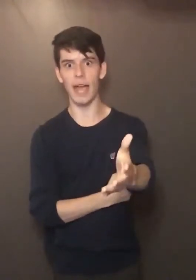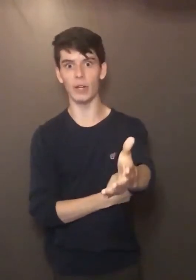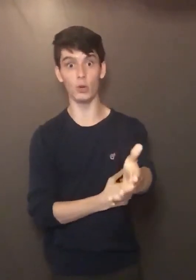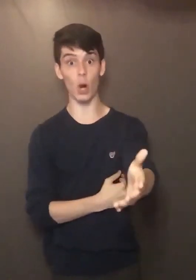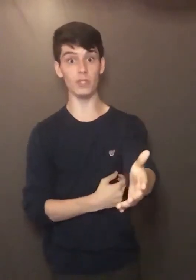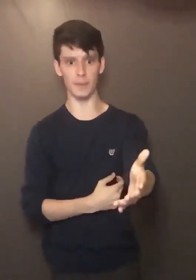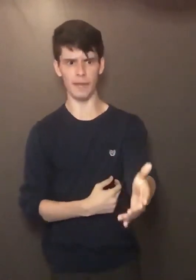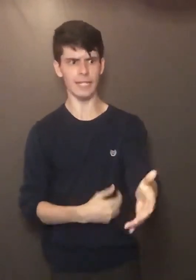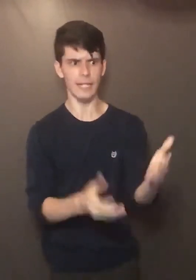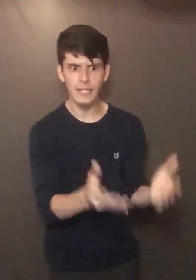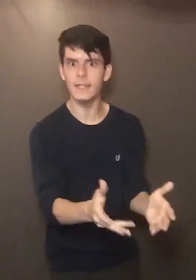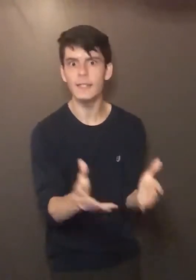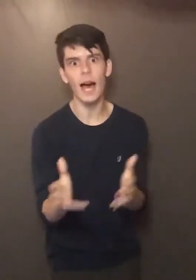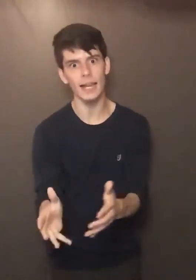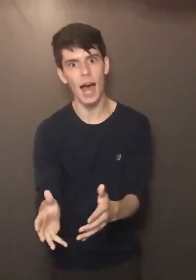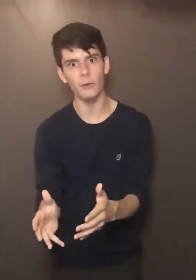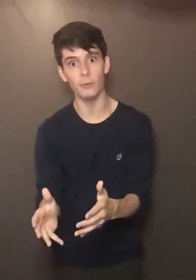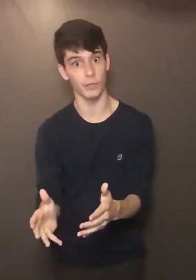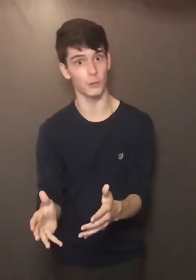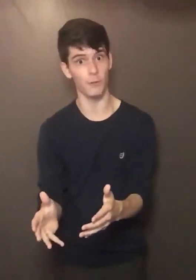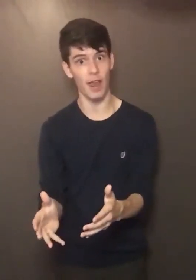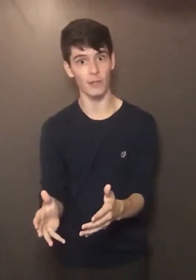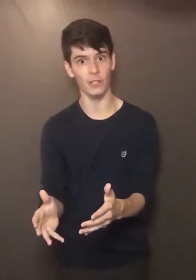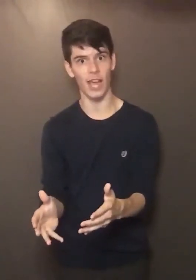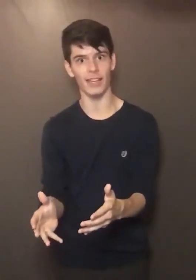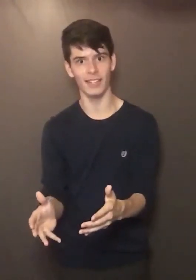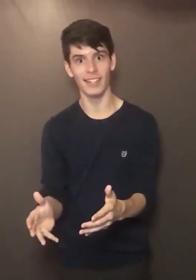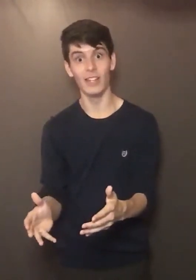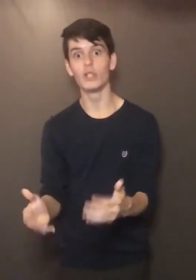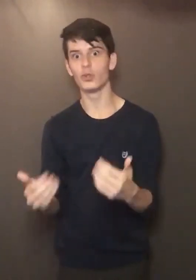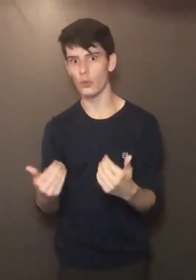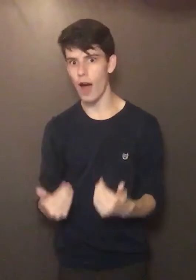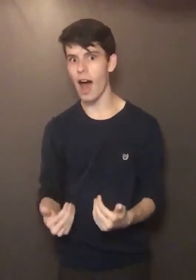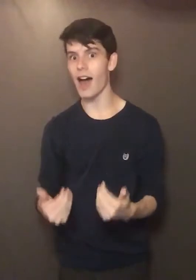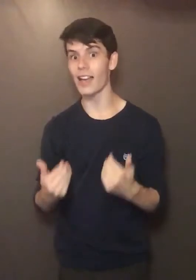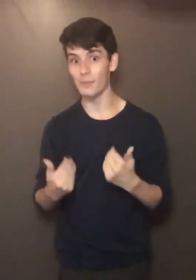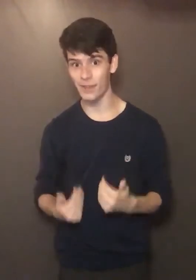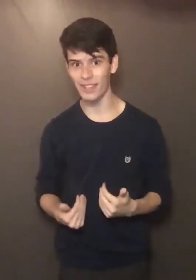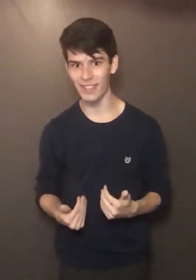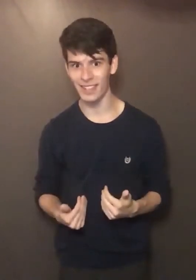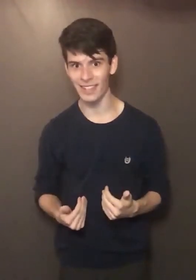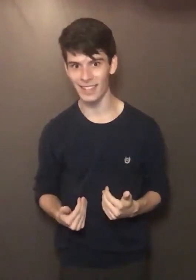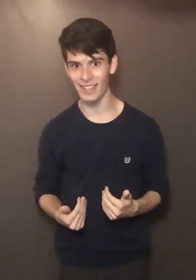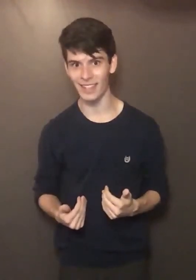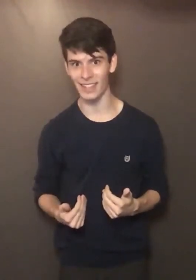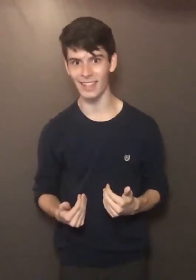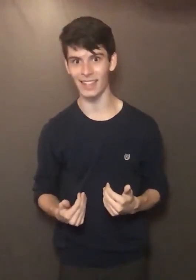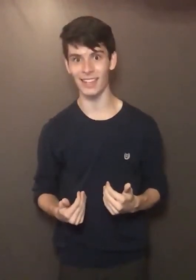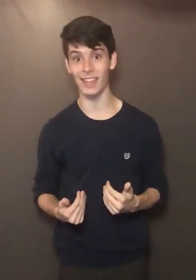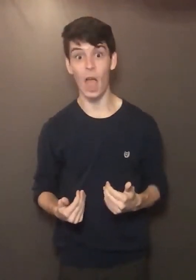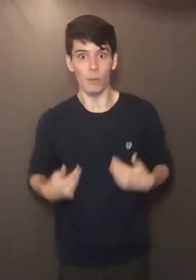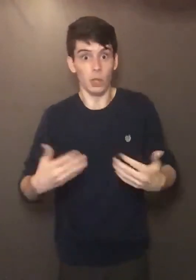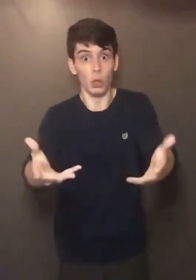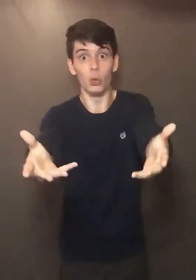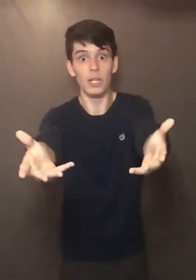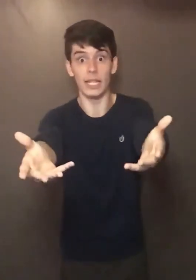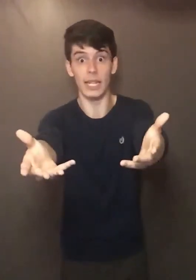man who knows the business inside out, Mr. Marachek, try me. You need